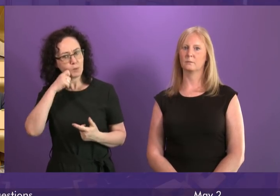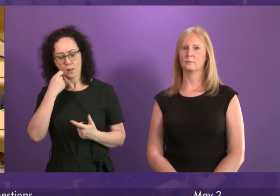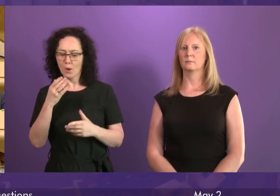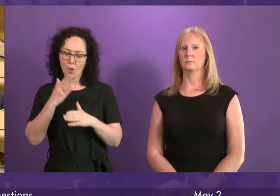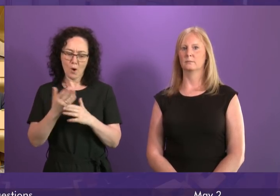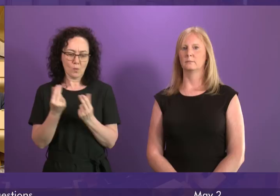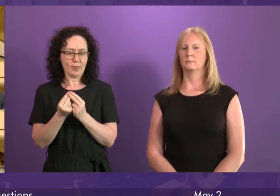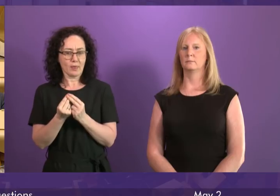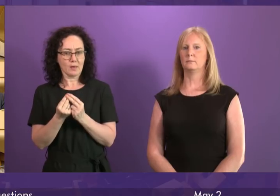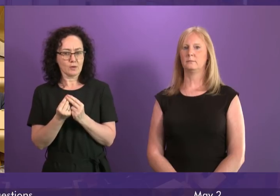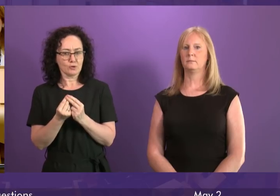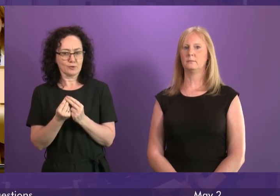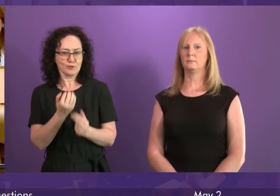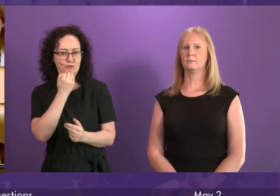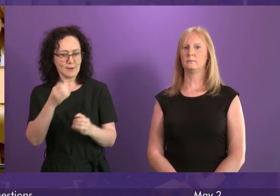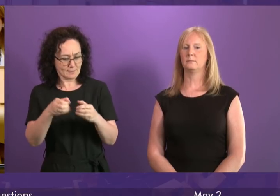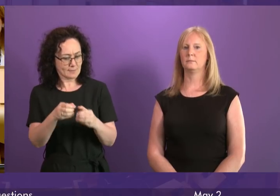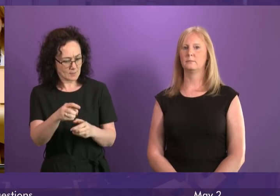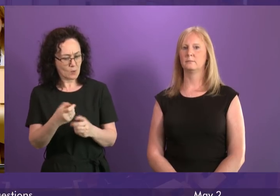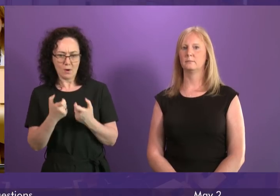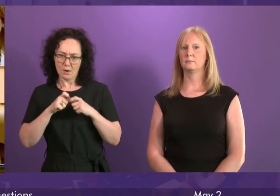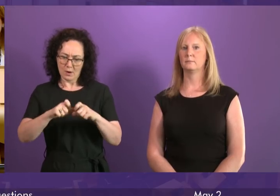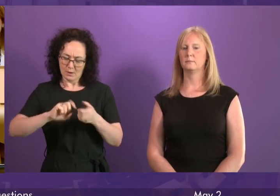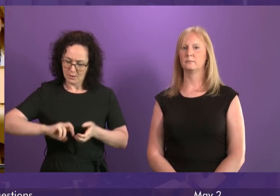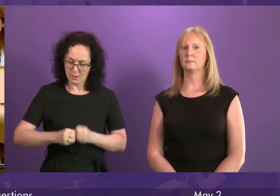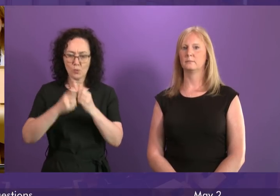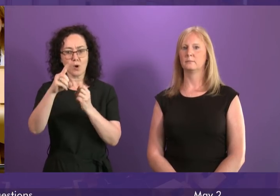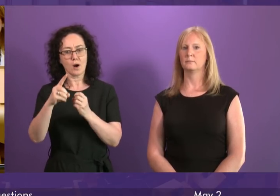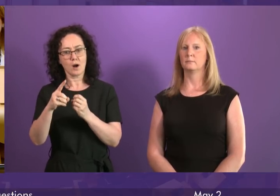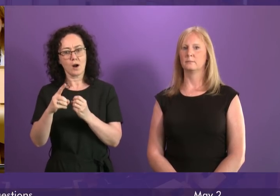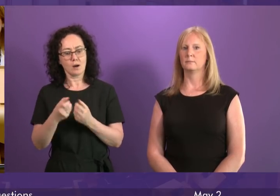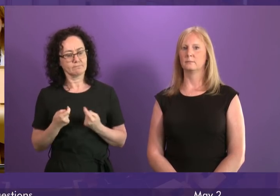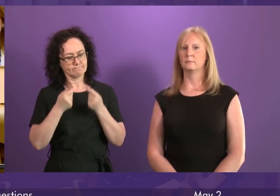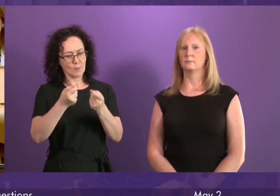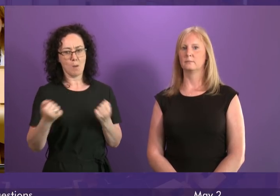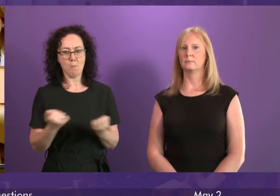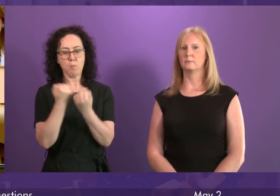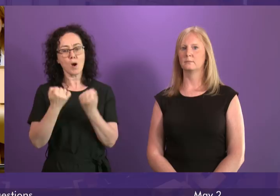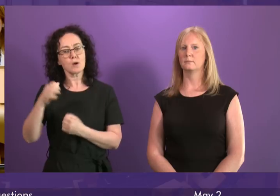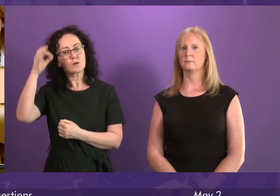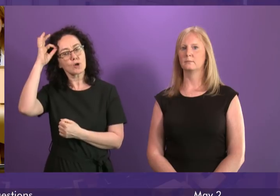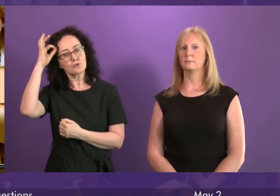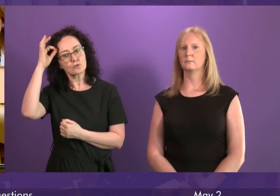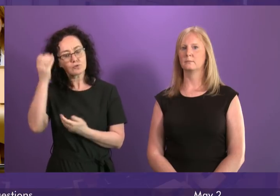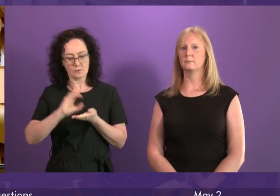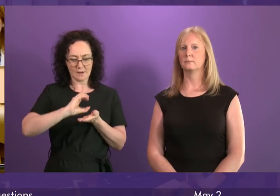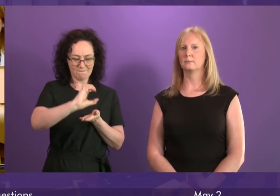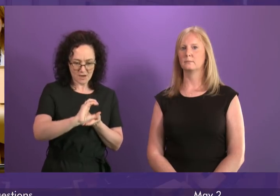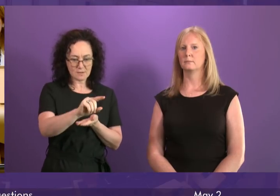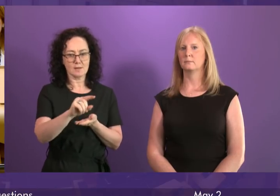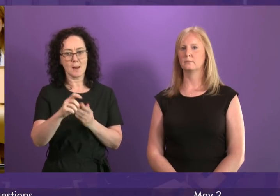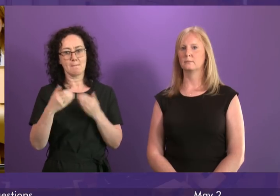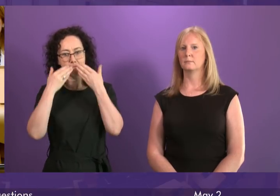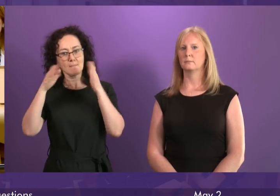course, we have come forward with a plan to give councils more power, to raise more revenue, to invest more in public transport. Again, something